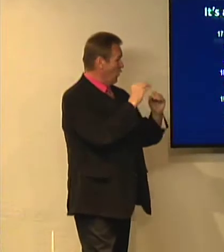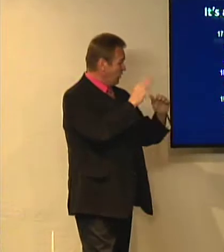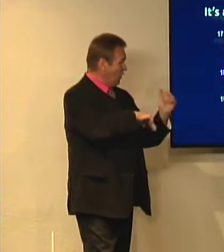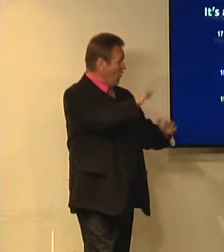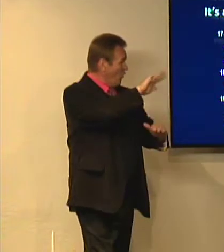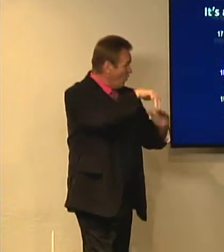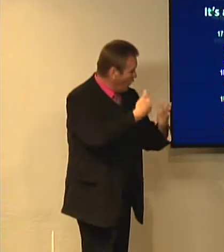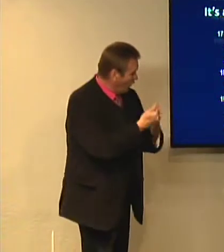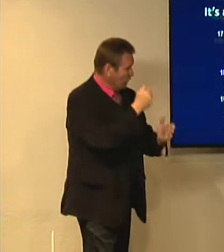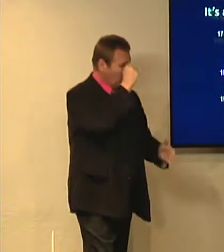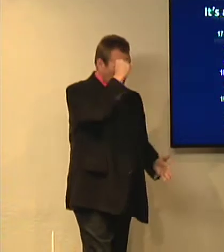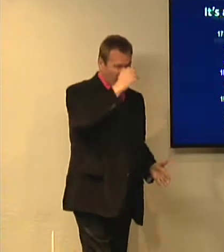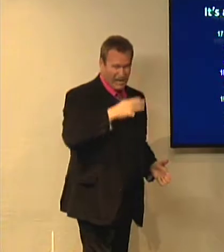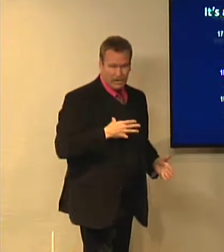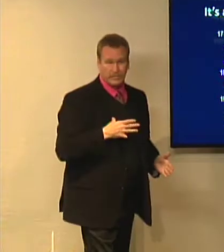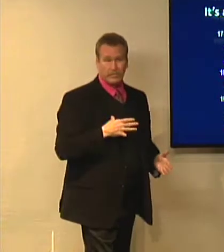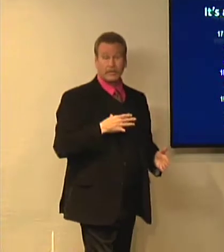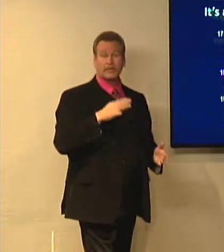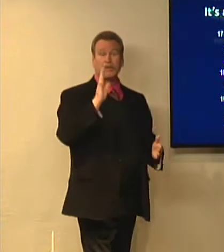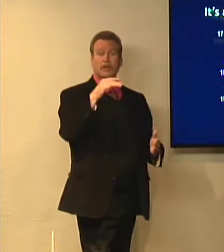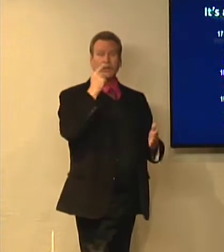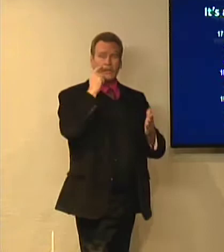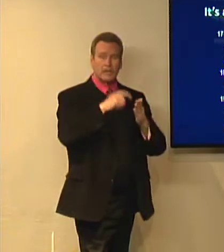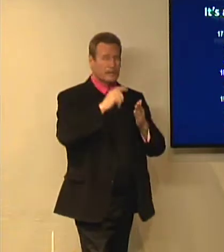we are to be pitied more than all men.